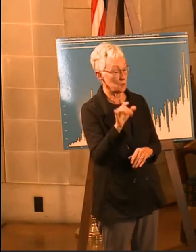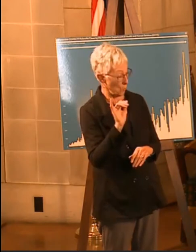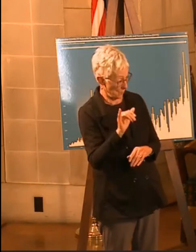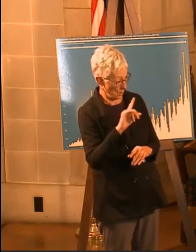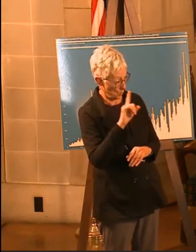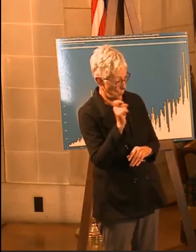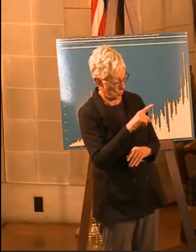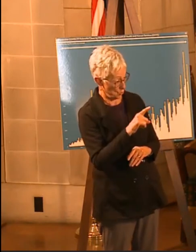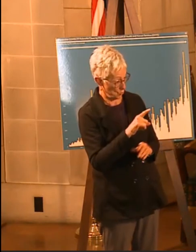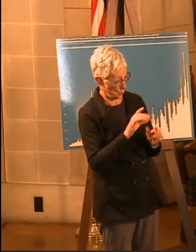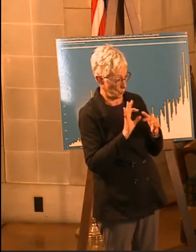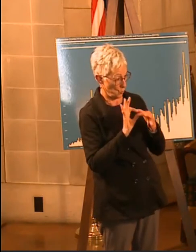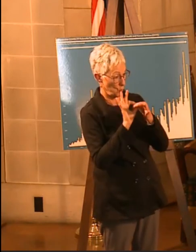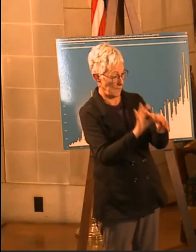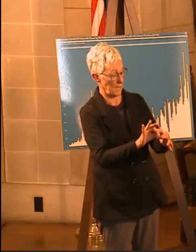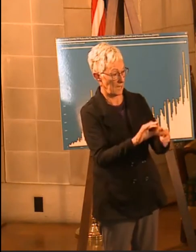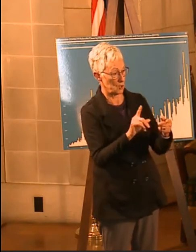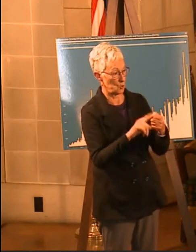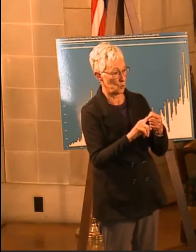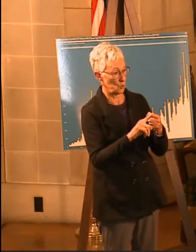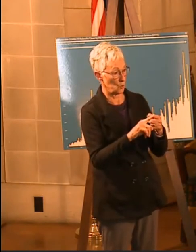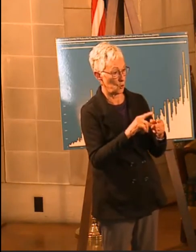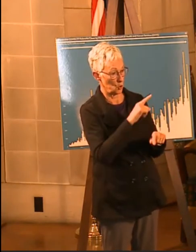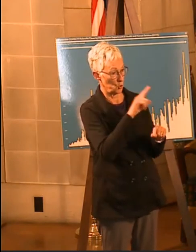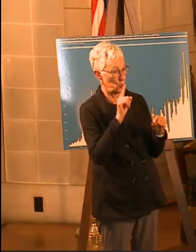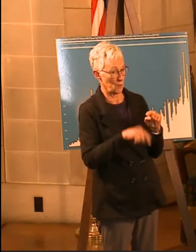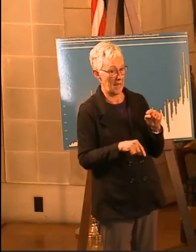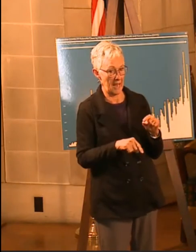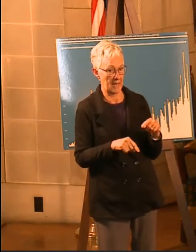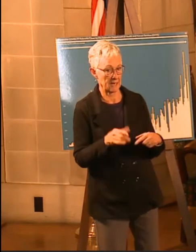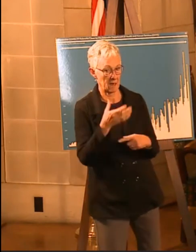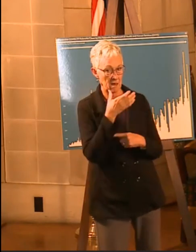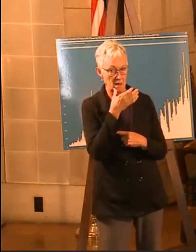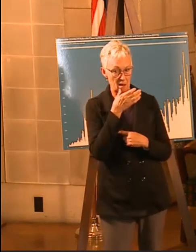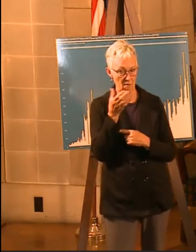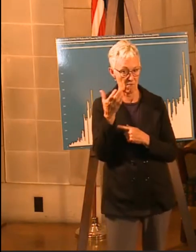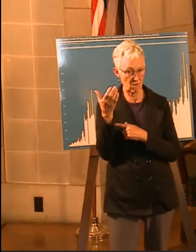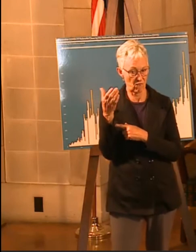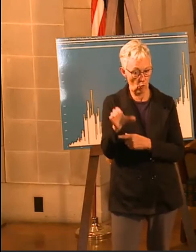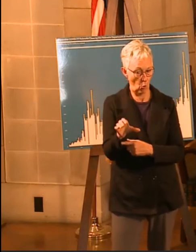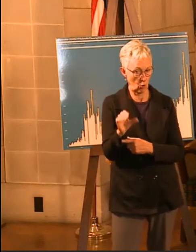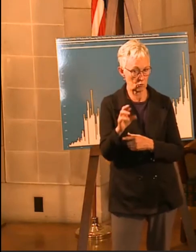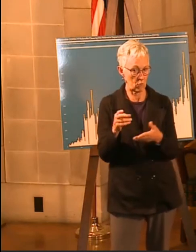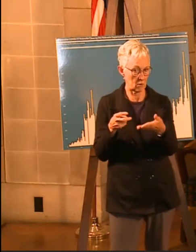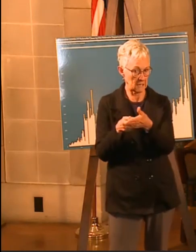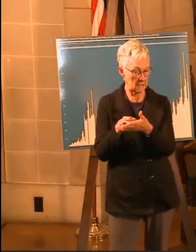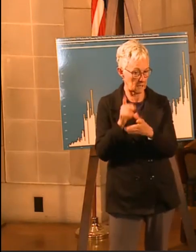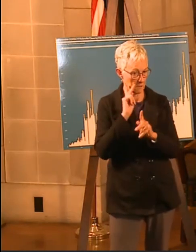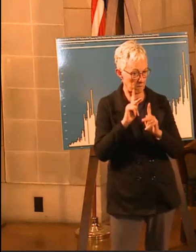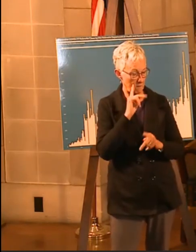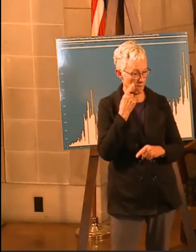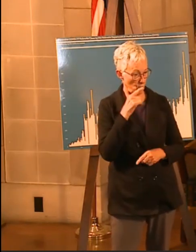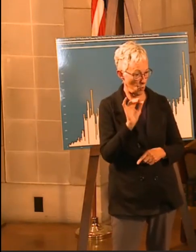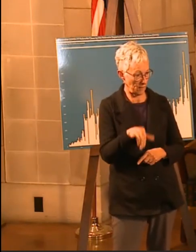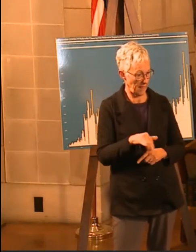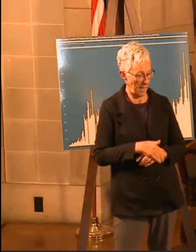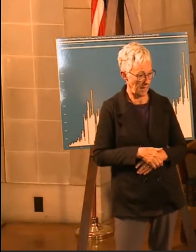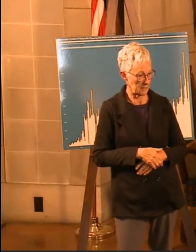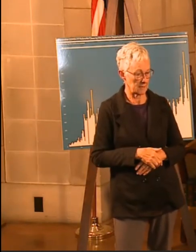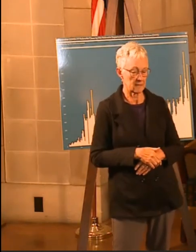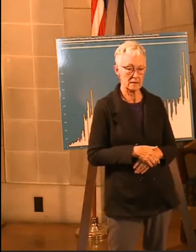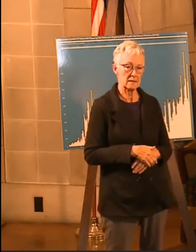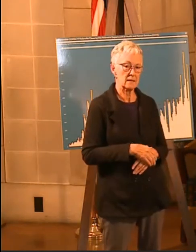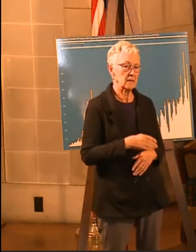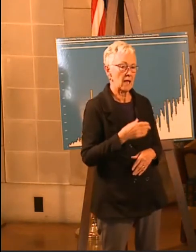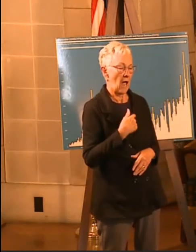Well, enforceability is part of it, but it's really about we have to get people to understand that you have to learn how to use all